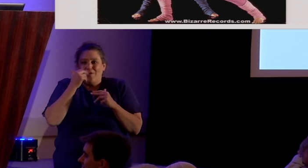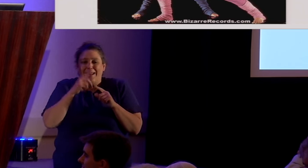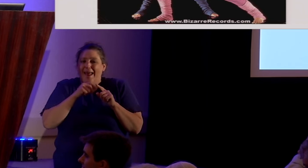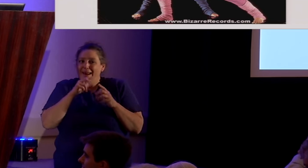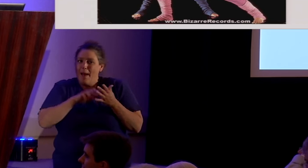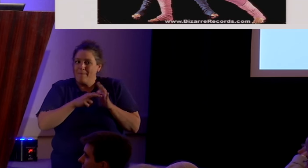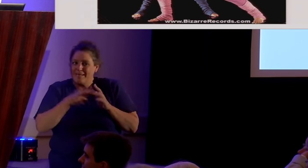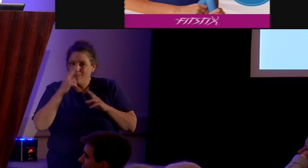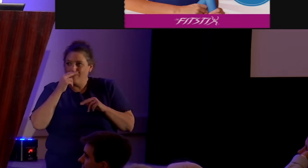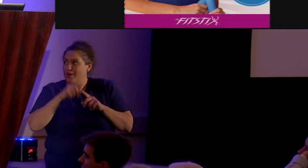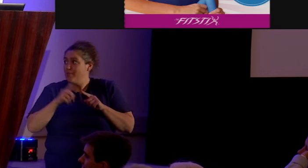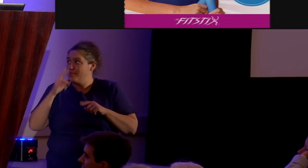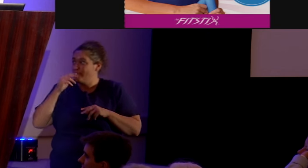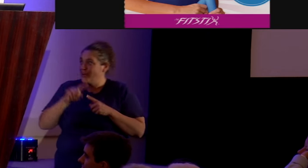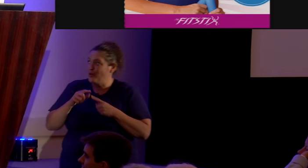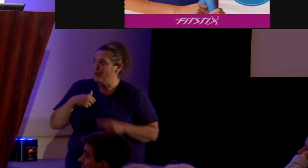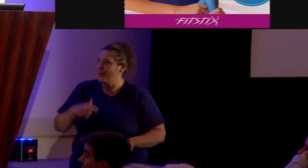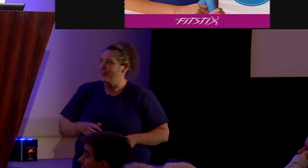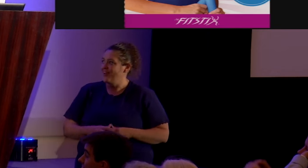photograph of the decade.